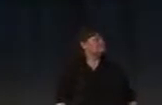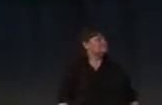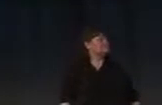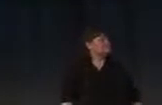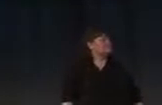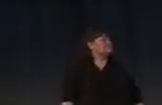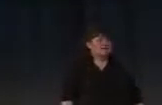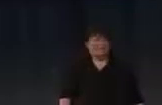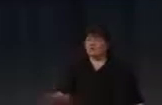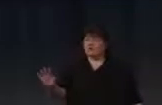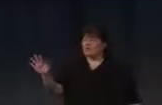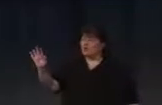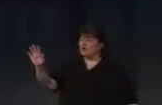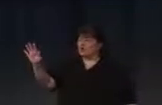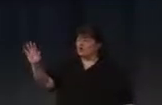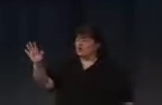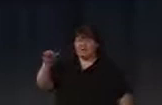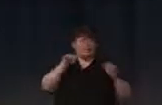No, no, no, no, no, no.